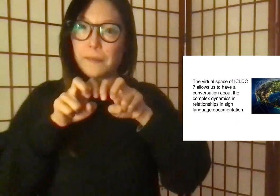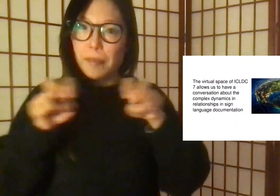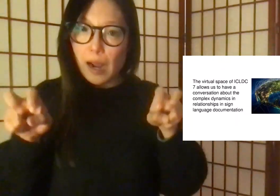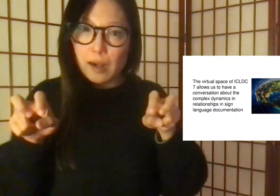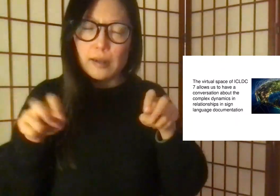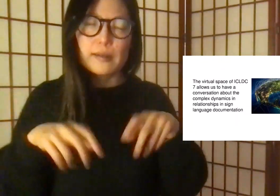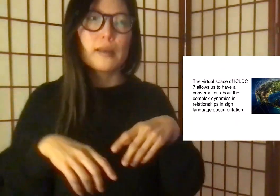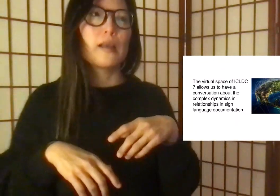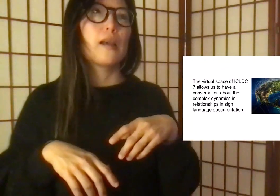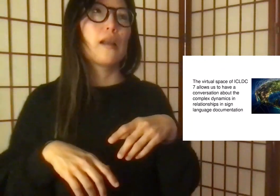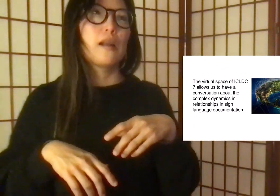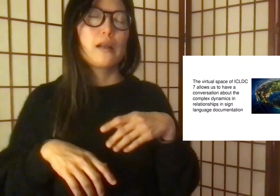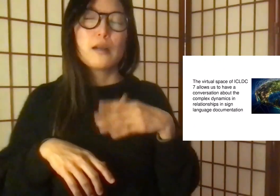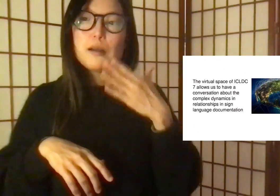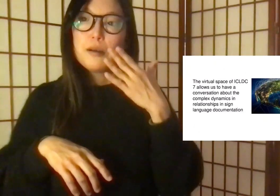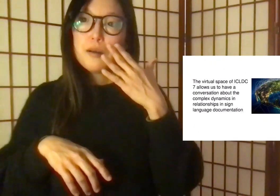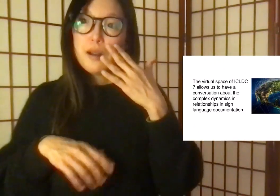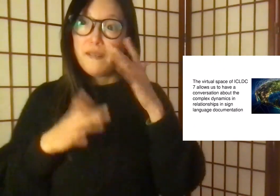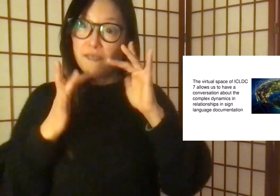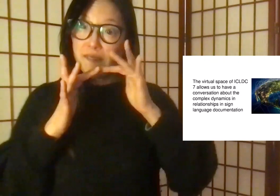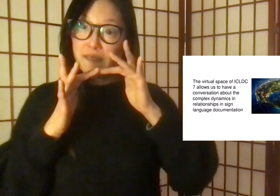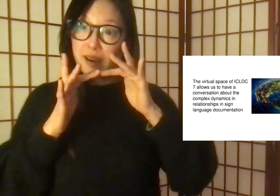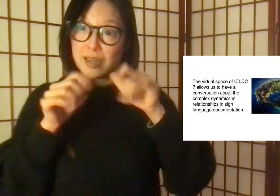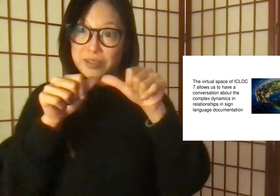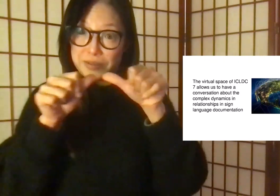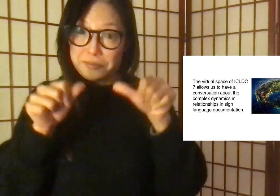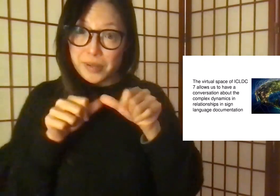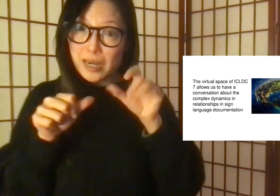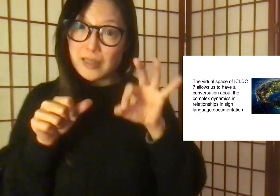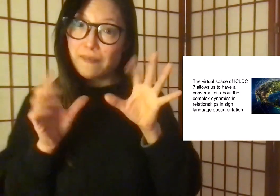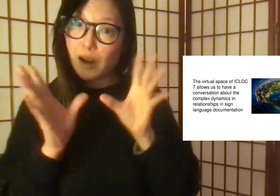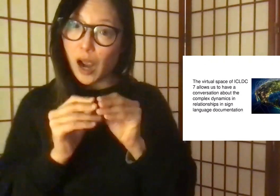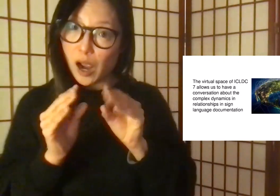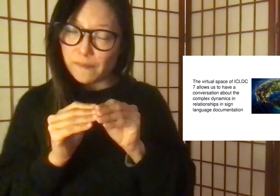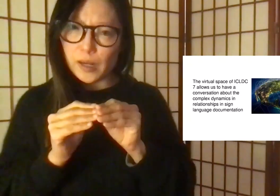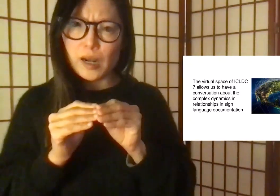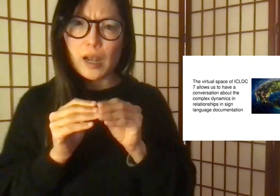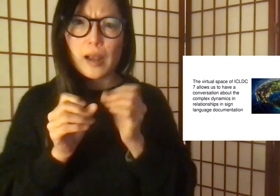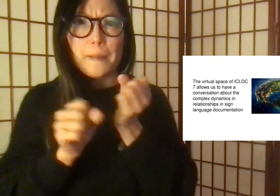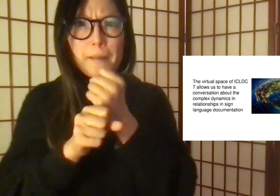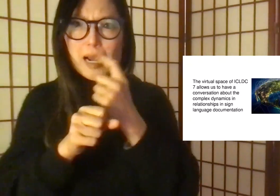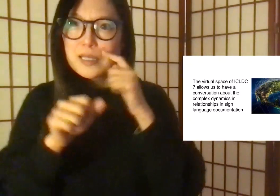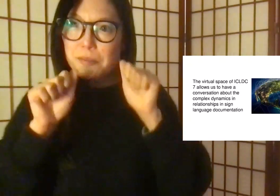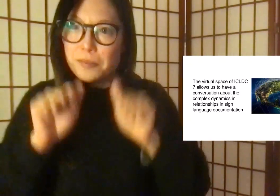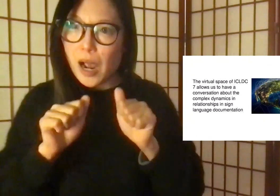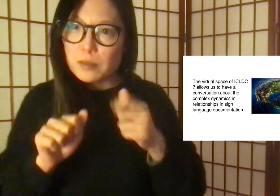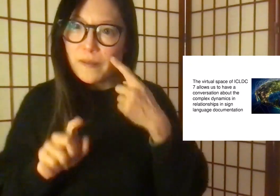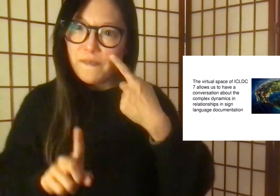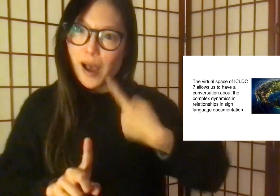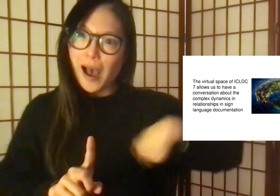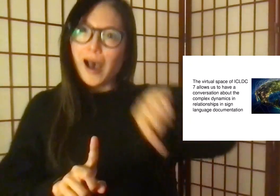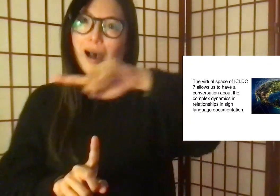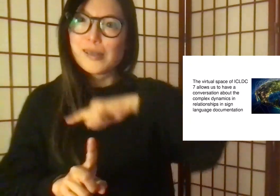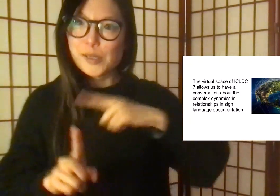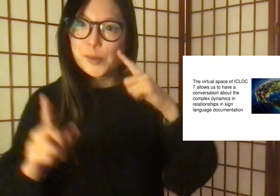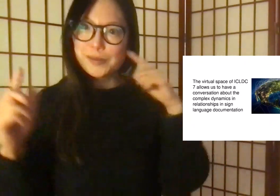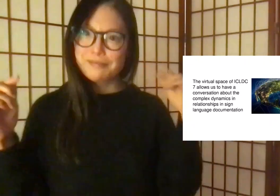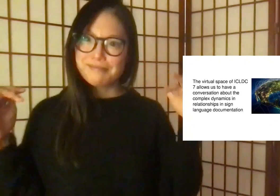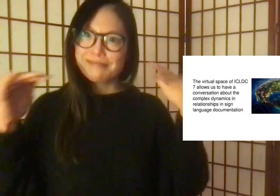One thing I would like to add about this panel is that, because